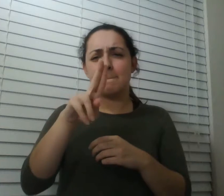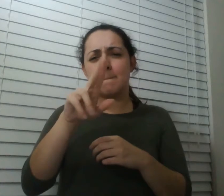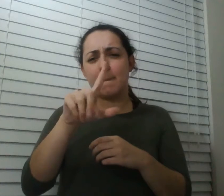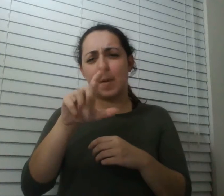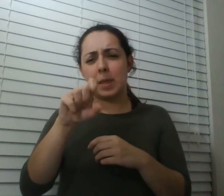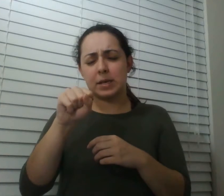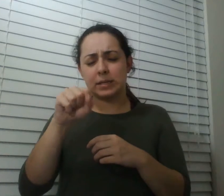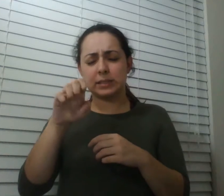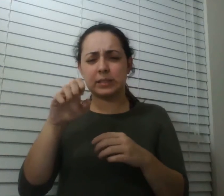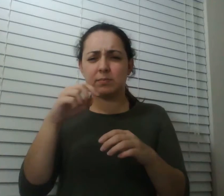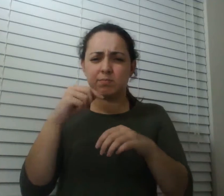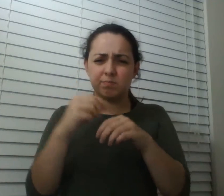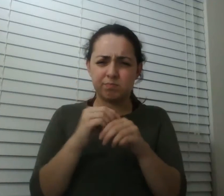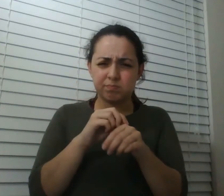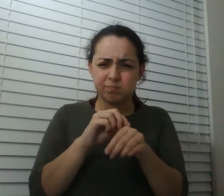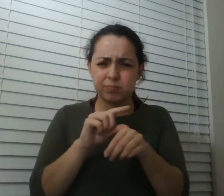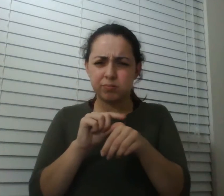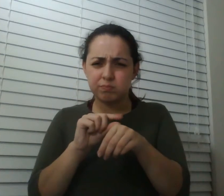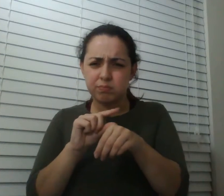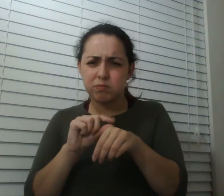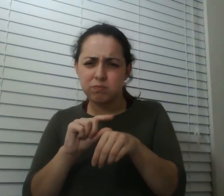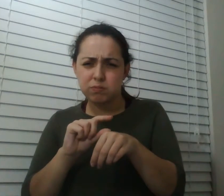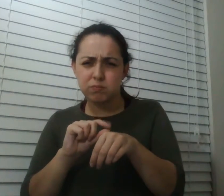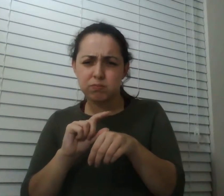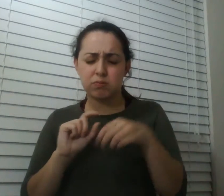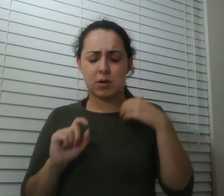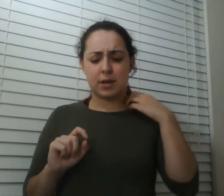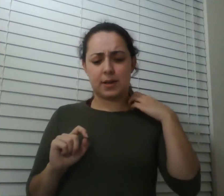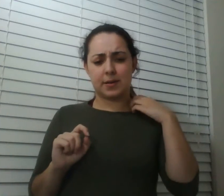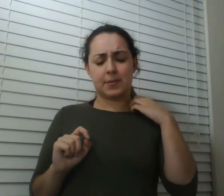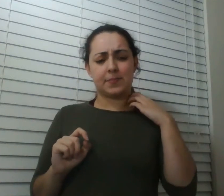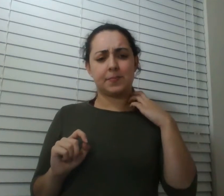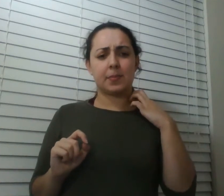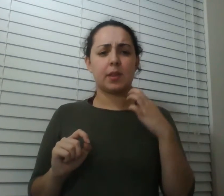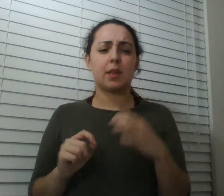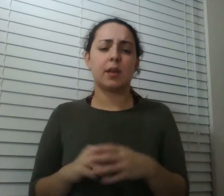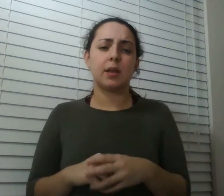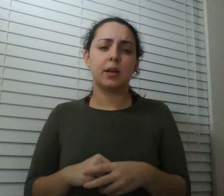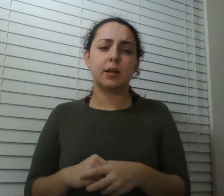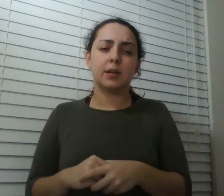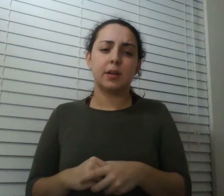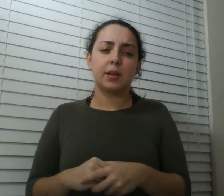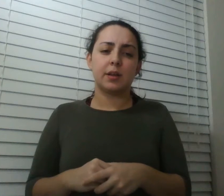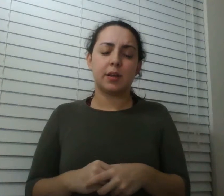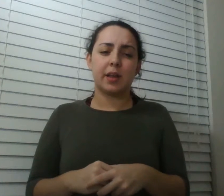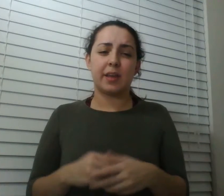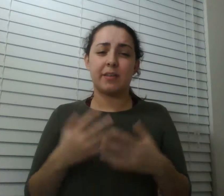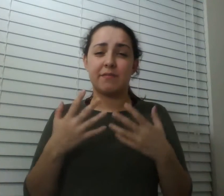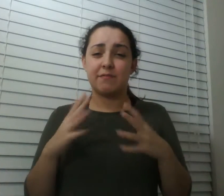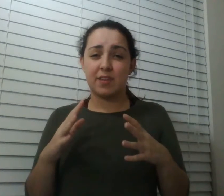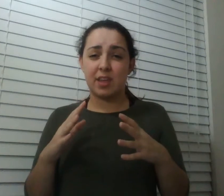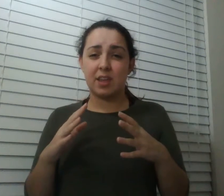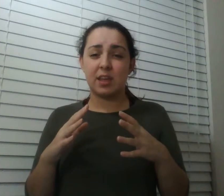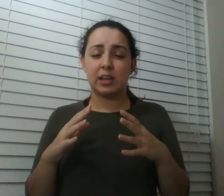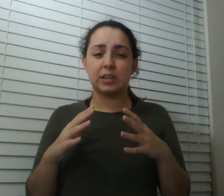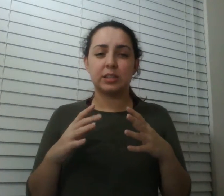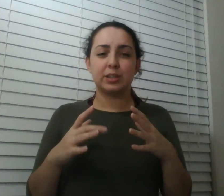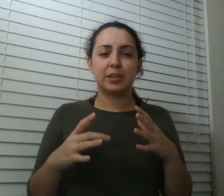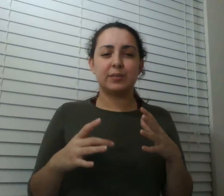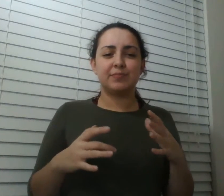backs off a little bit and says oh you gotta give it a little bit of a sigh of relief and then it ascends back up and it keeps doing